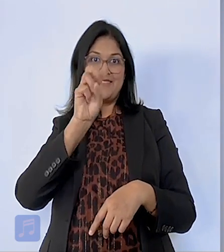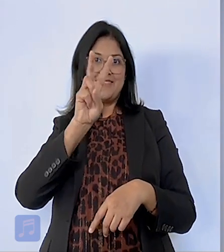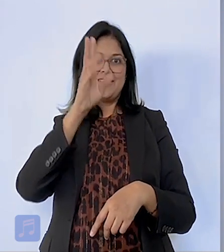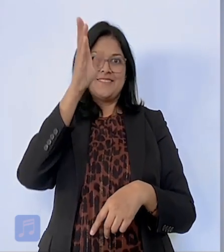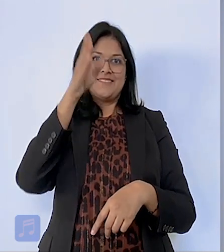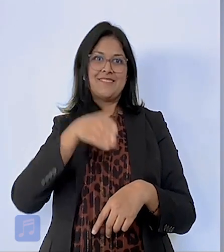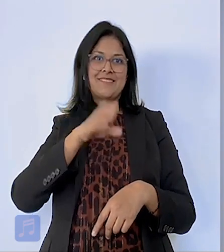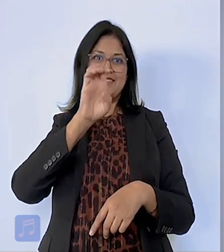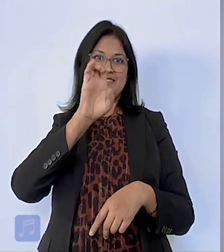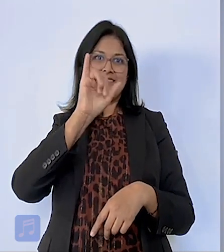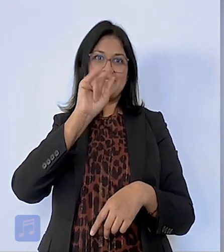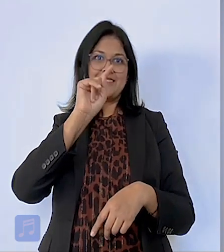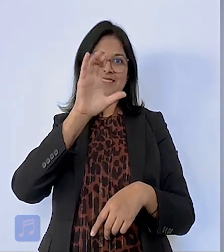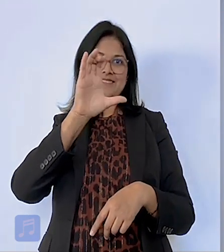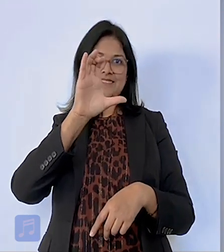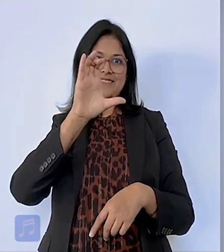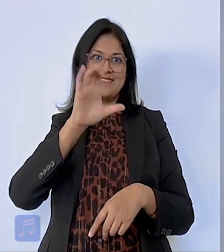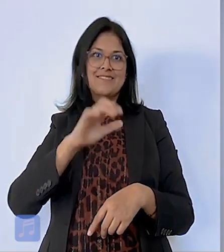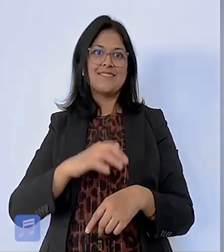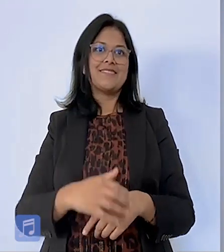forward slash EITC.